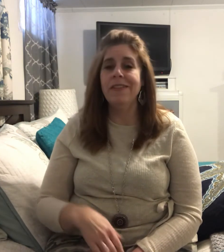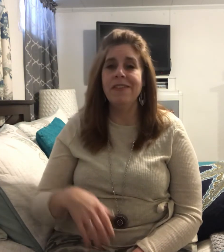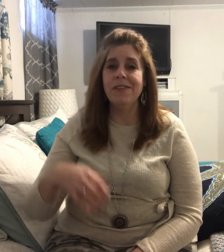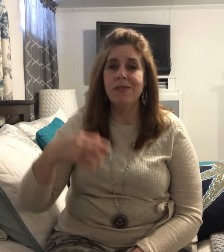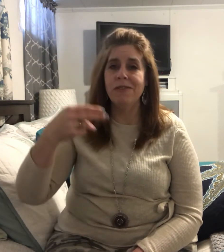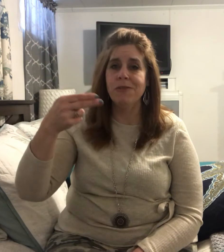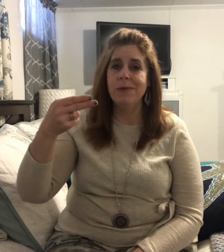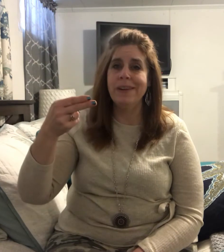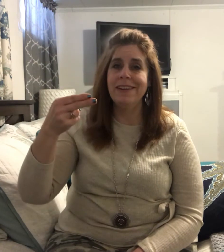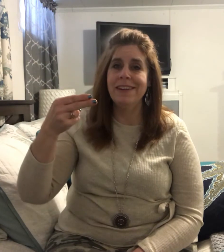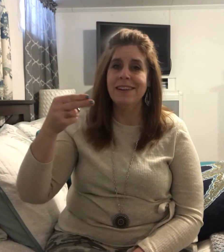Here's the first one.